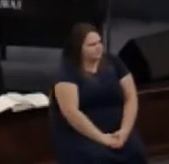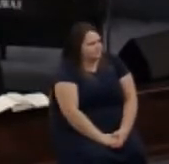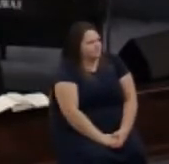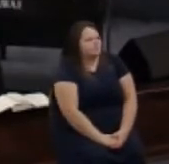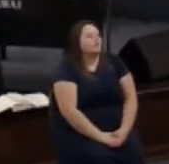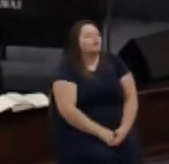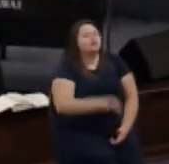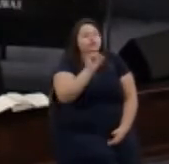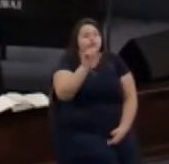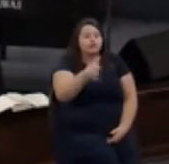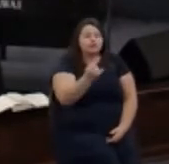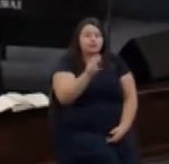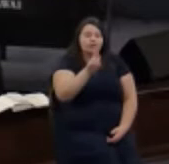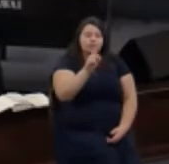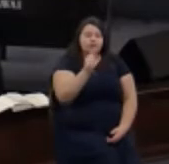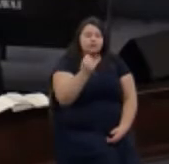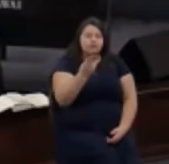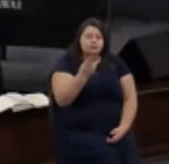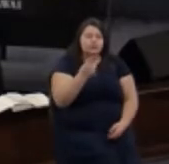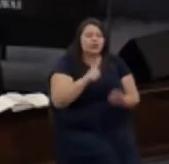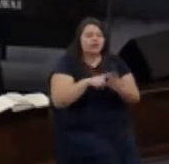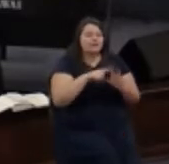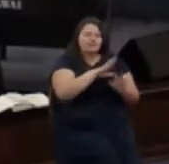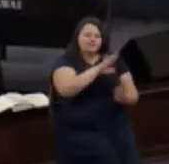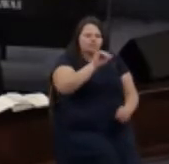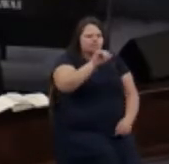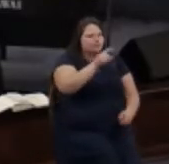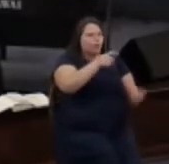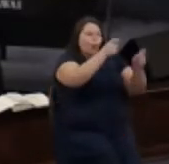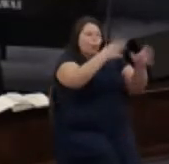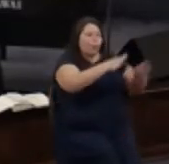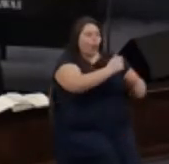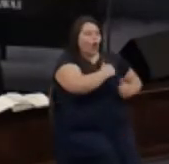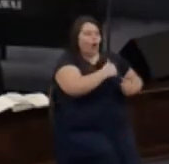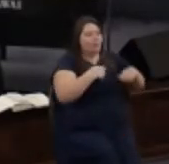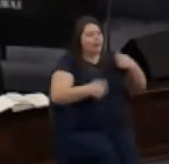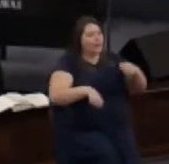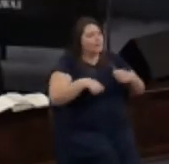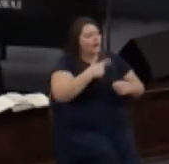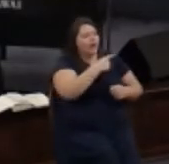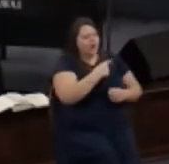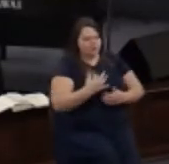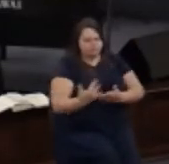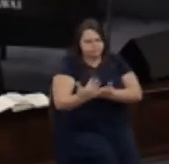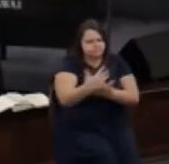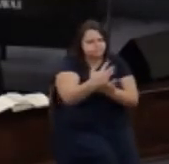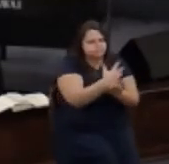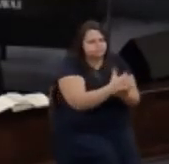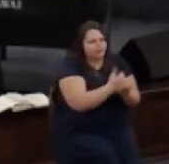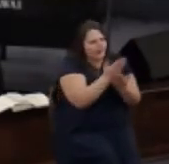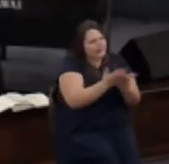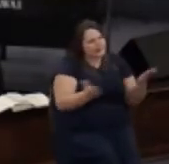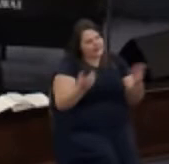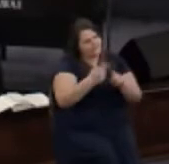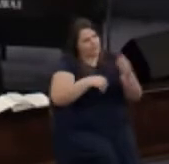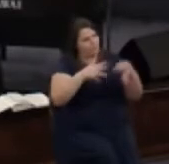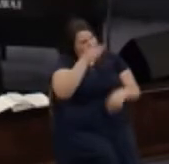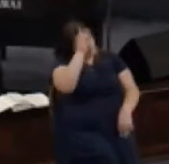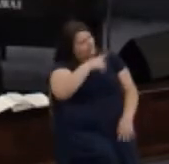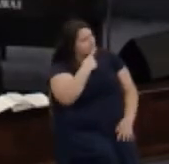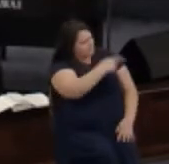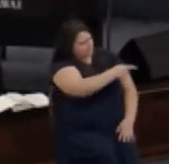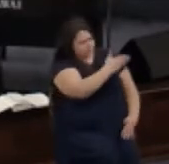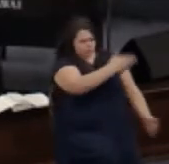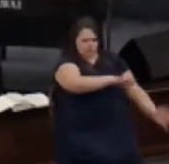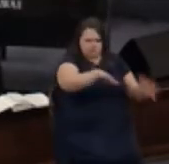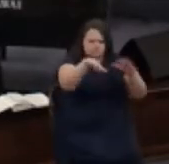so Judah Jehoshaphat his army and the band began to collect the spoils of war because God said you can have them you can